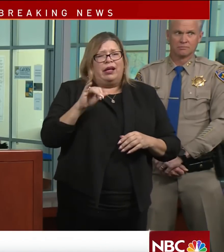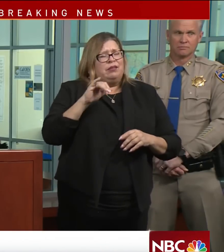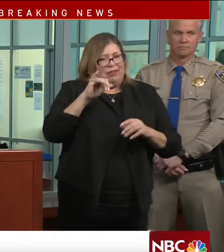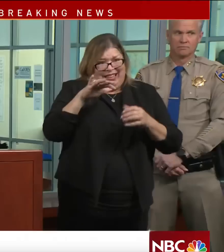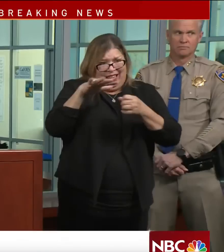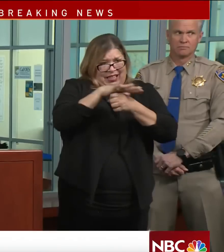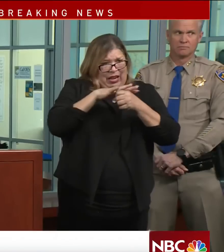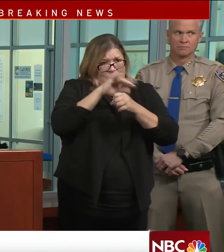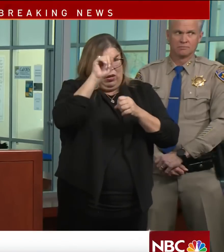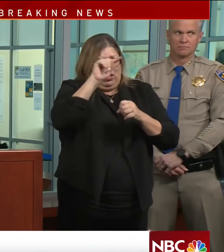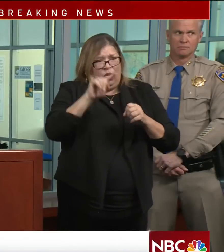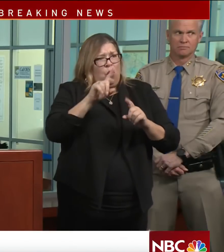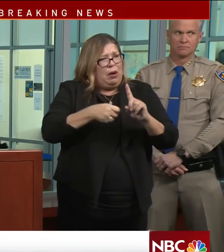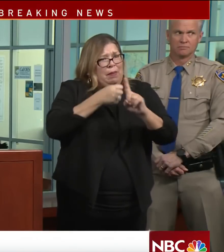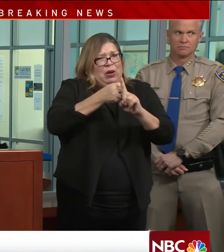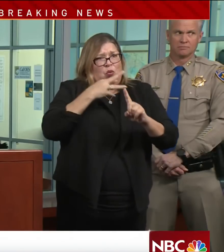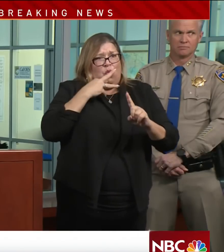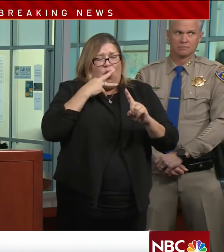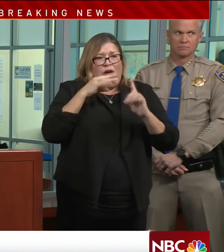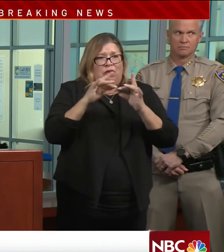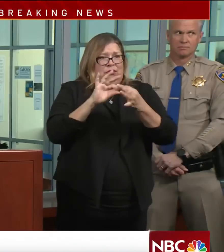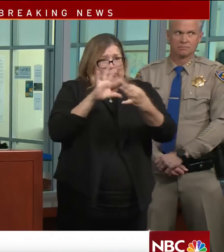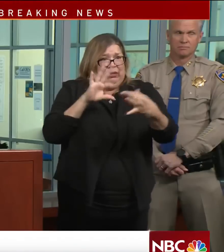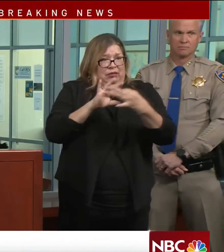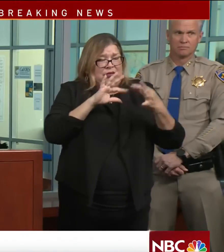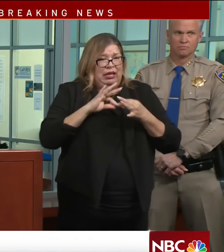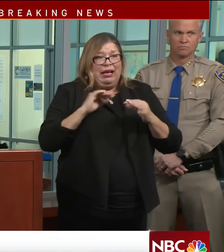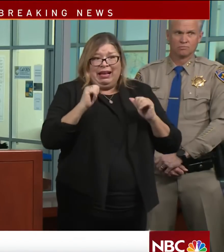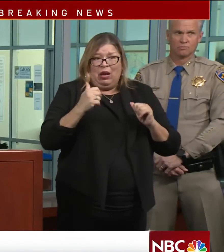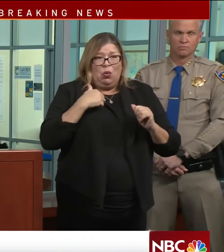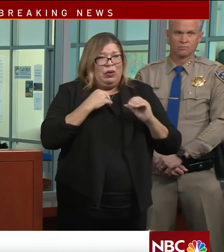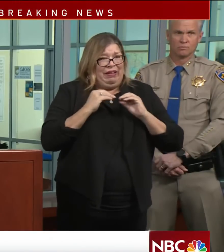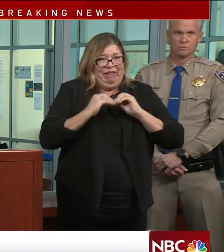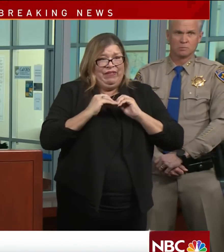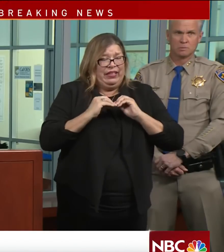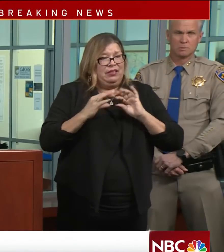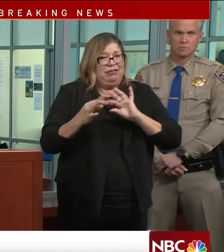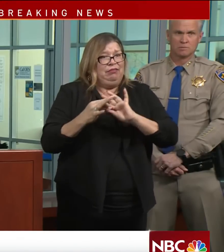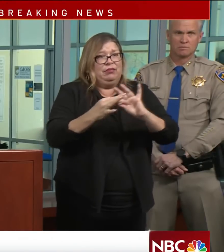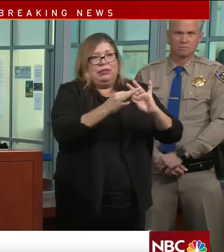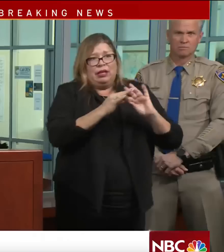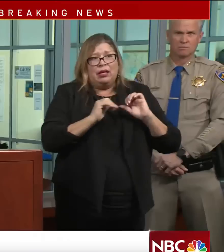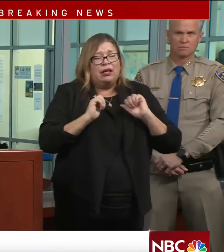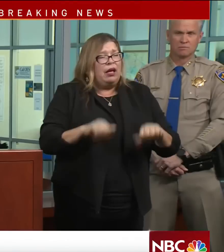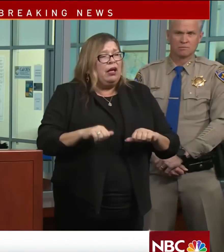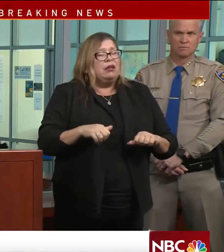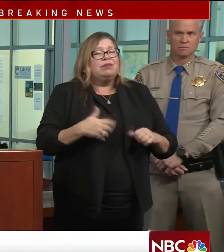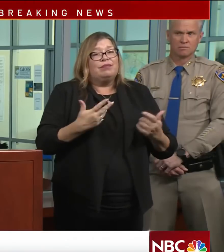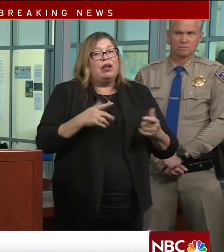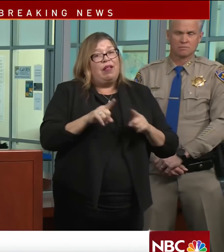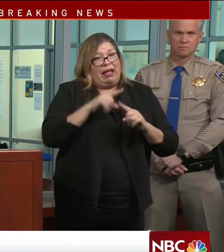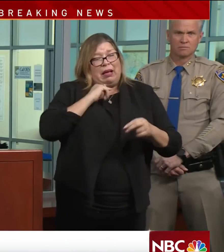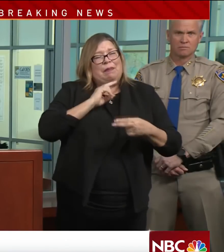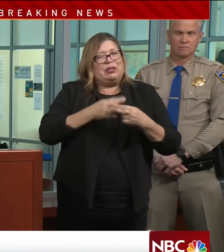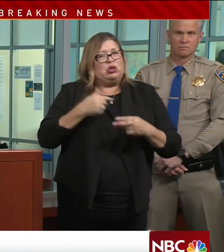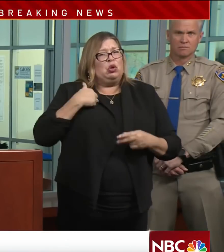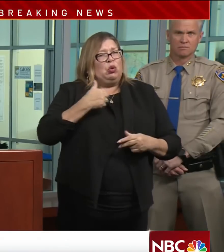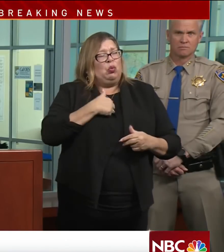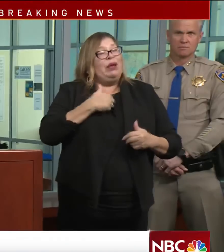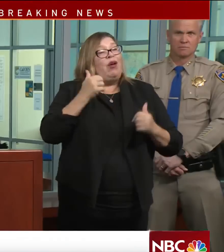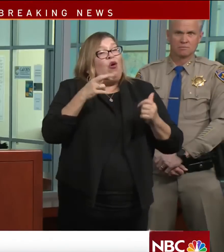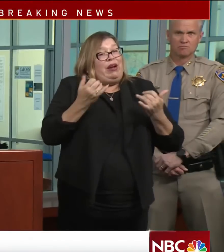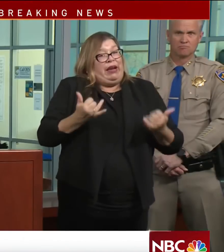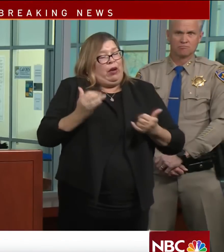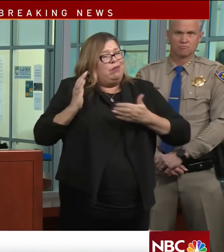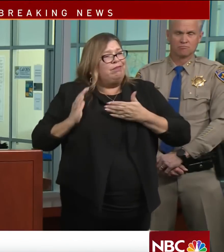patched? And in the interim, I mentioned earlier that we are prepositioning commodities such as water